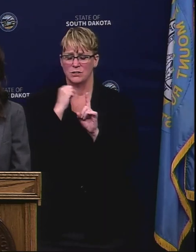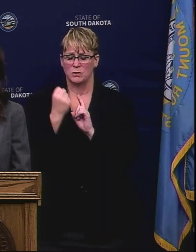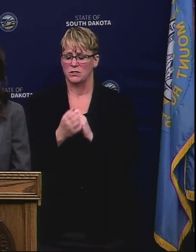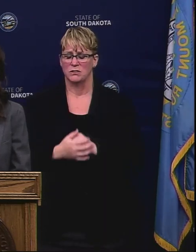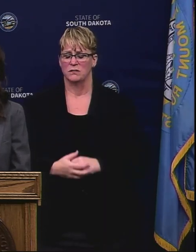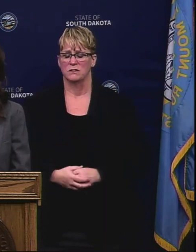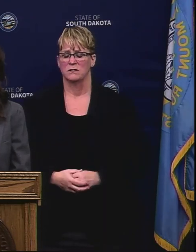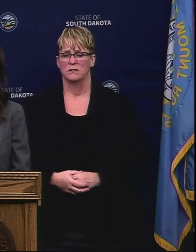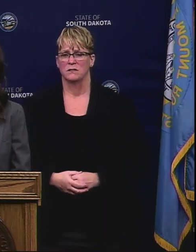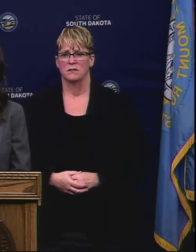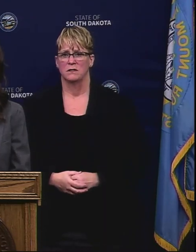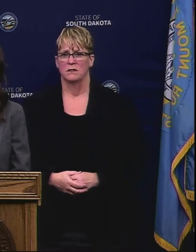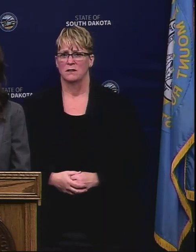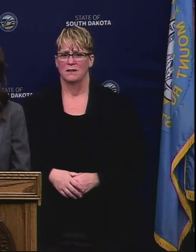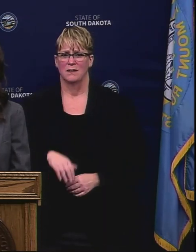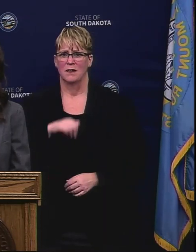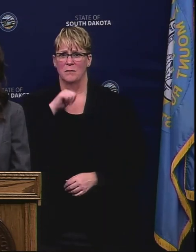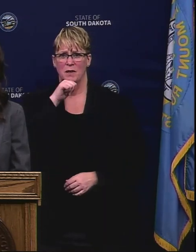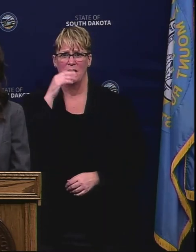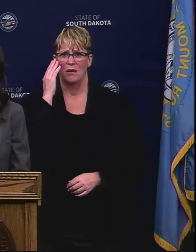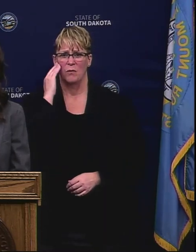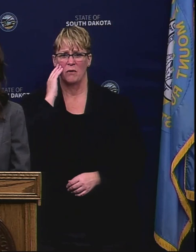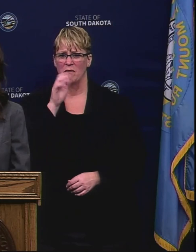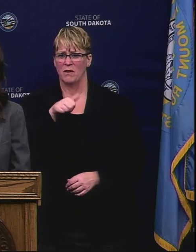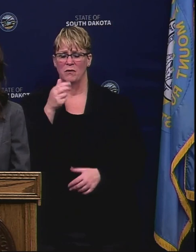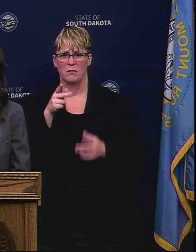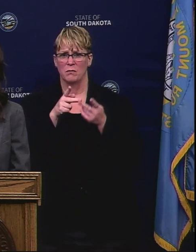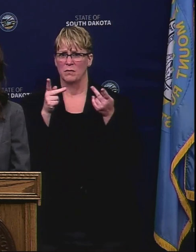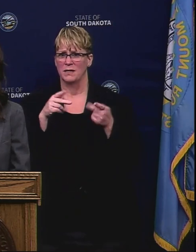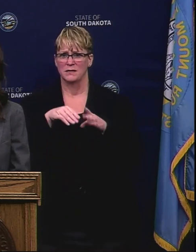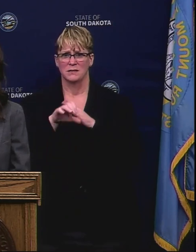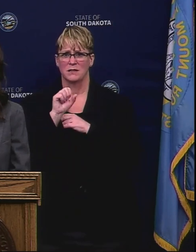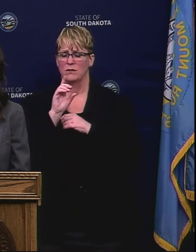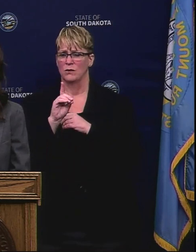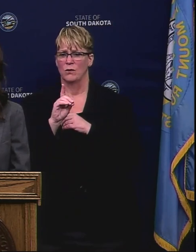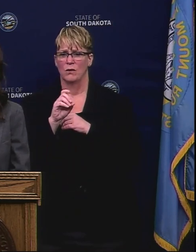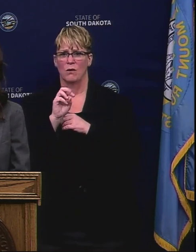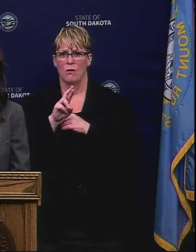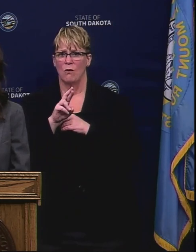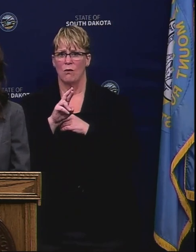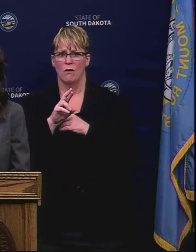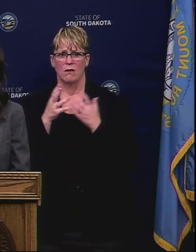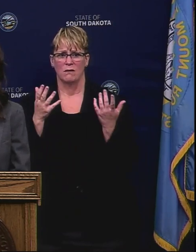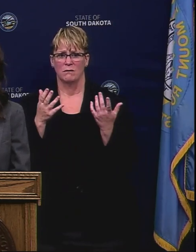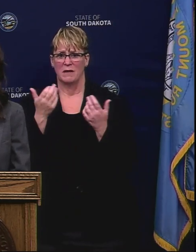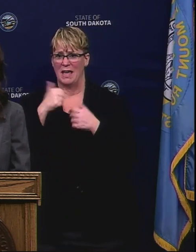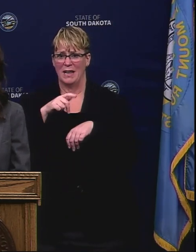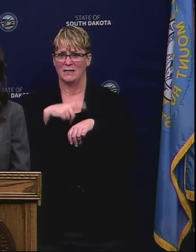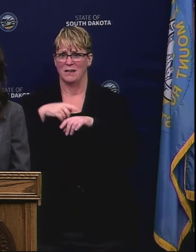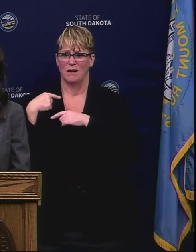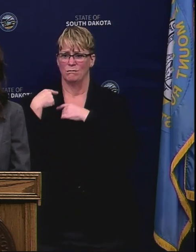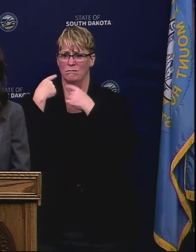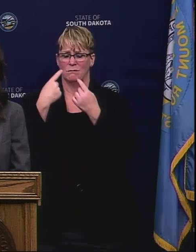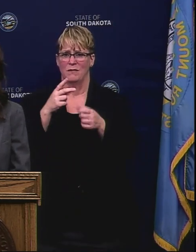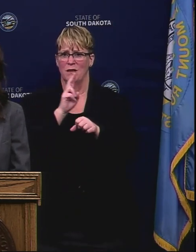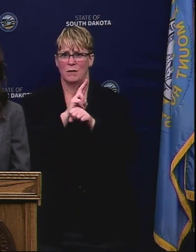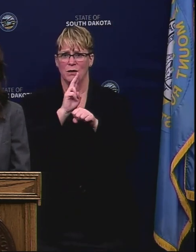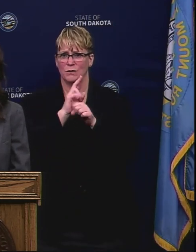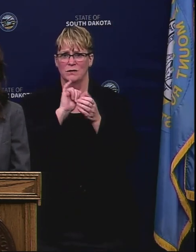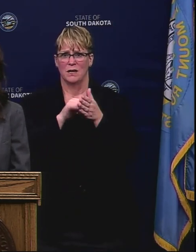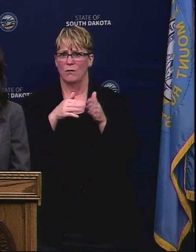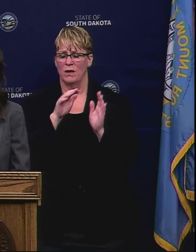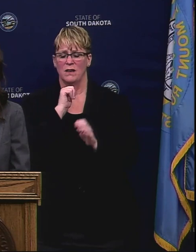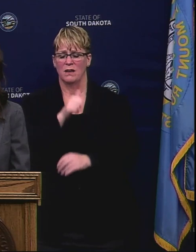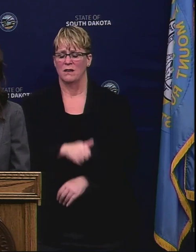But I'm not aware of any other place in South Dakota or point in time where they've been utilized in that